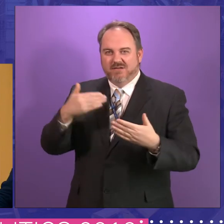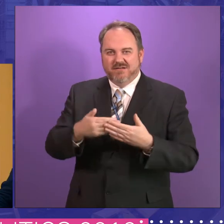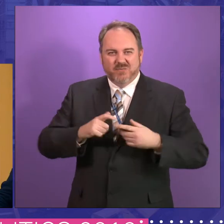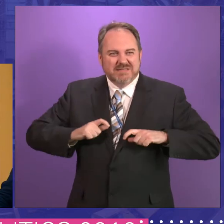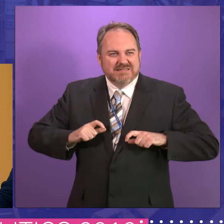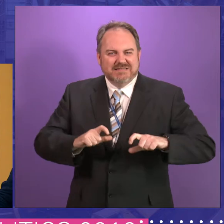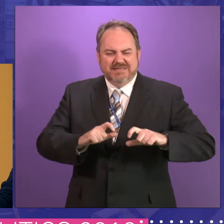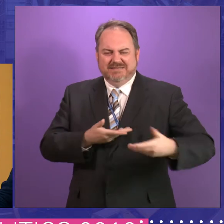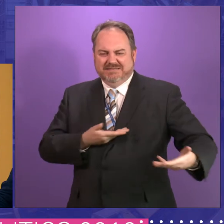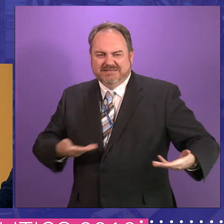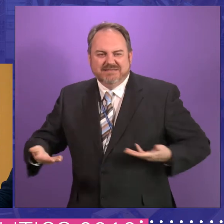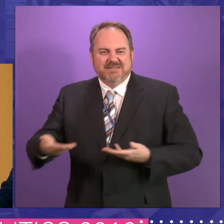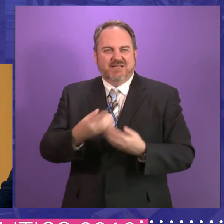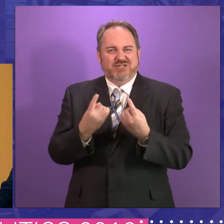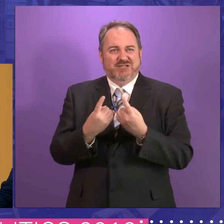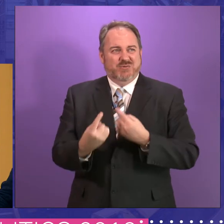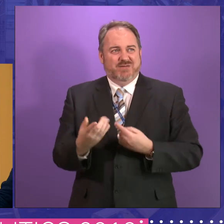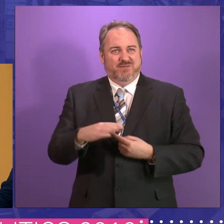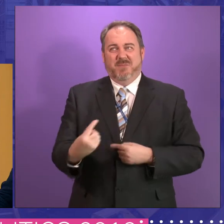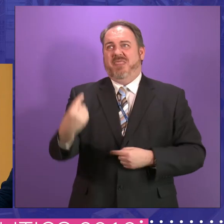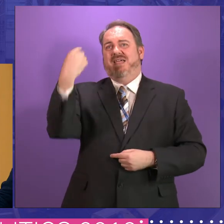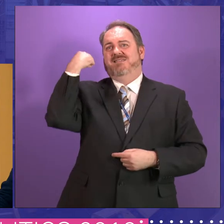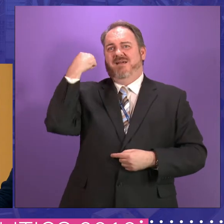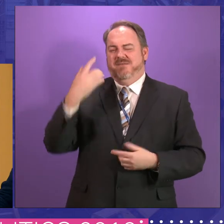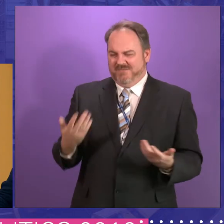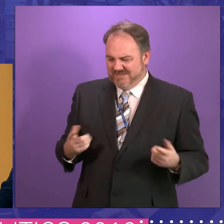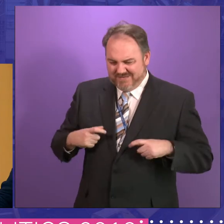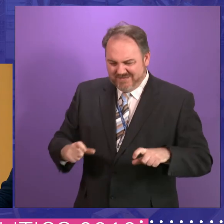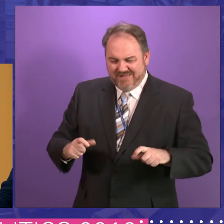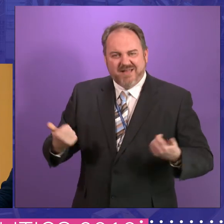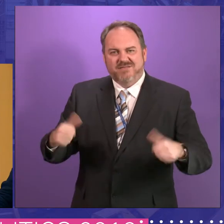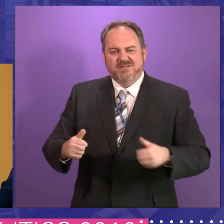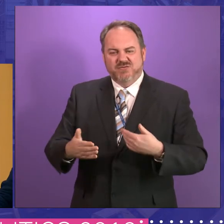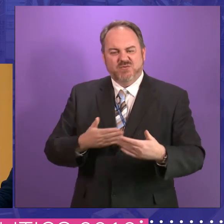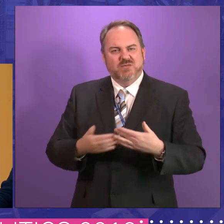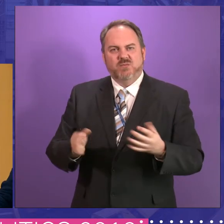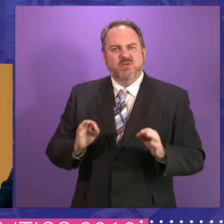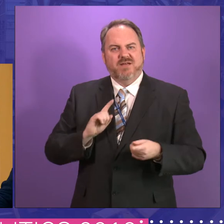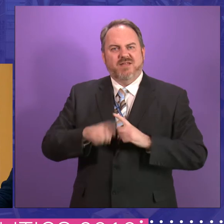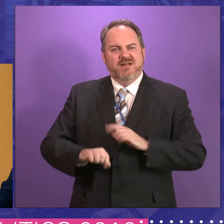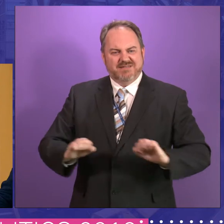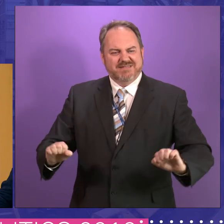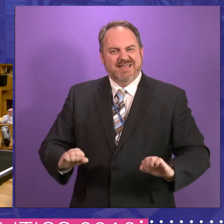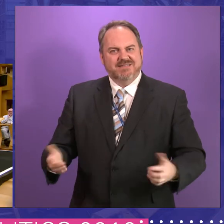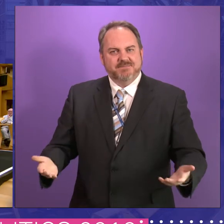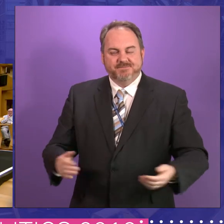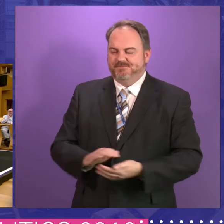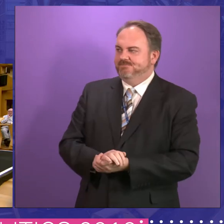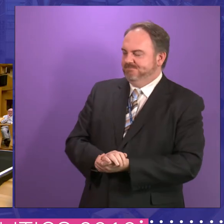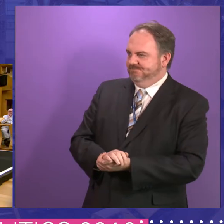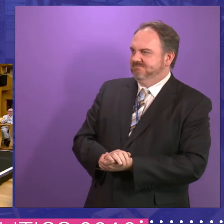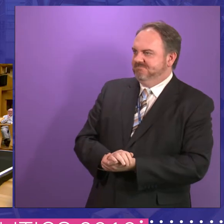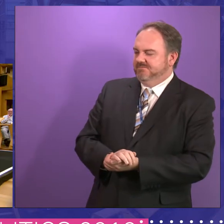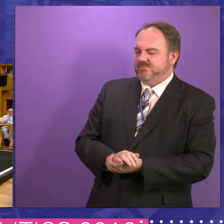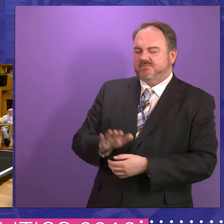issues that were topical all that time ago, and we don't seem to have answers to these issues. Thank you, Annie.